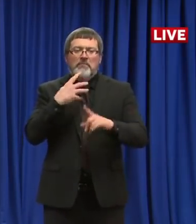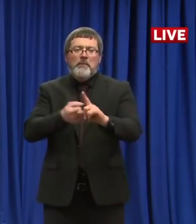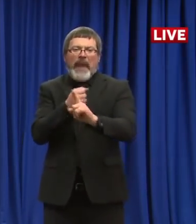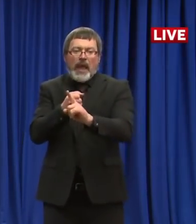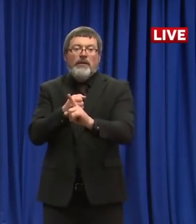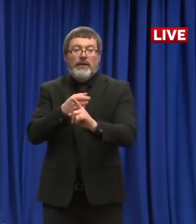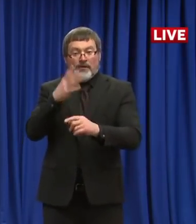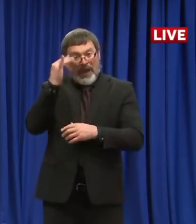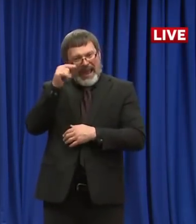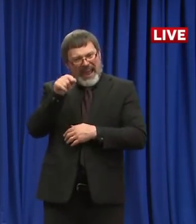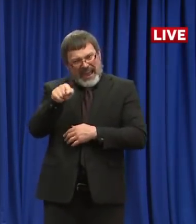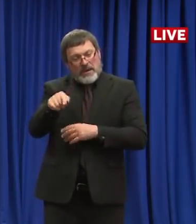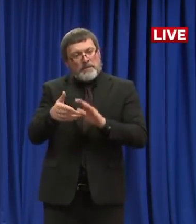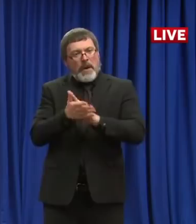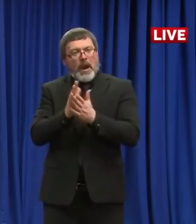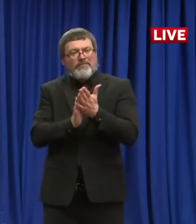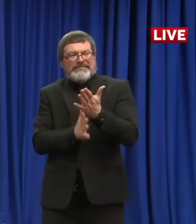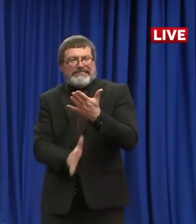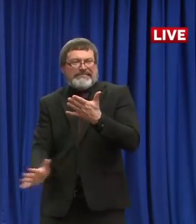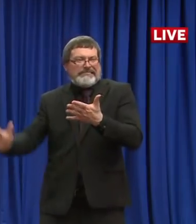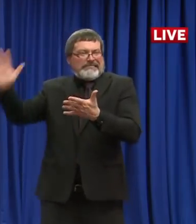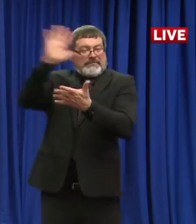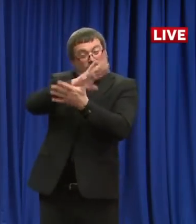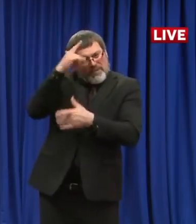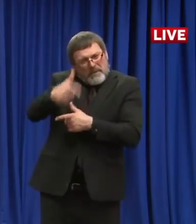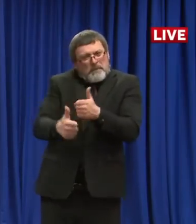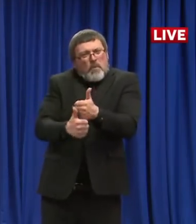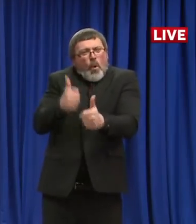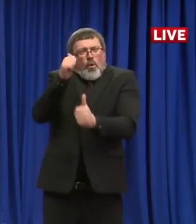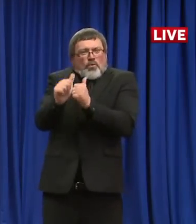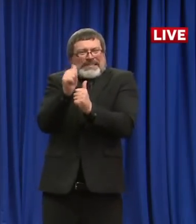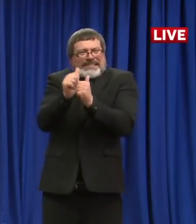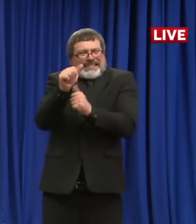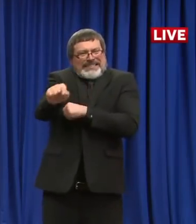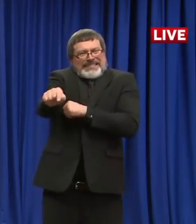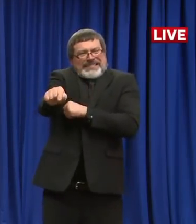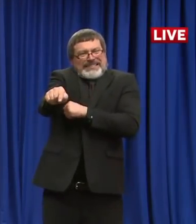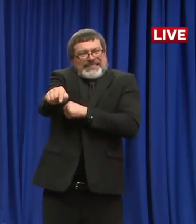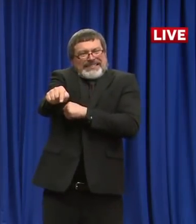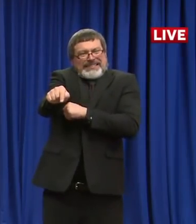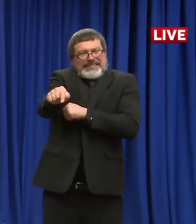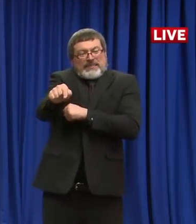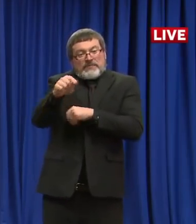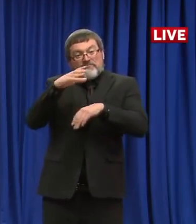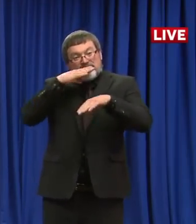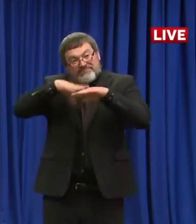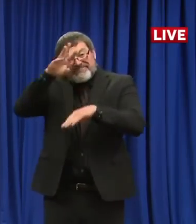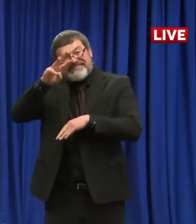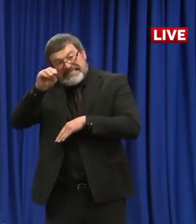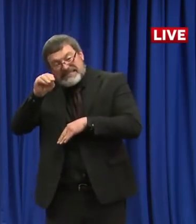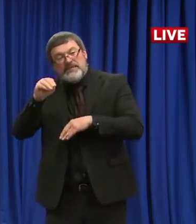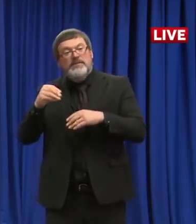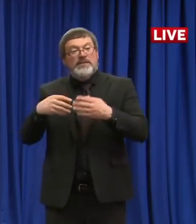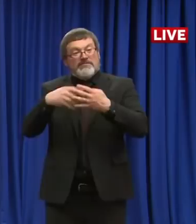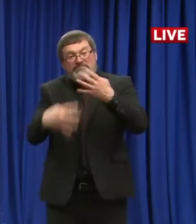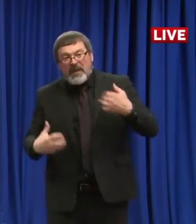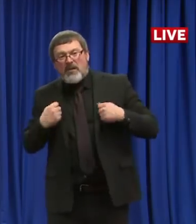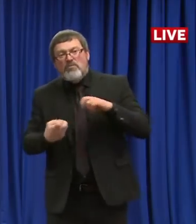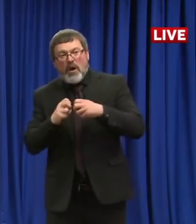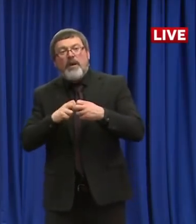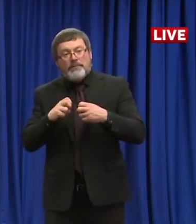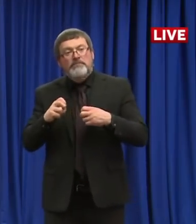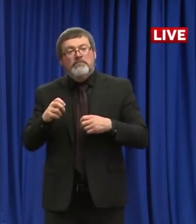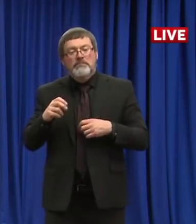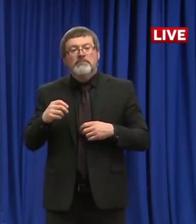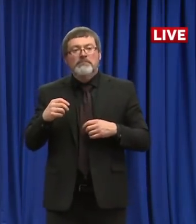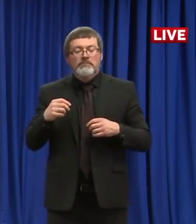And what testing does is allows the facility to cohort their residents appropriately. So in the two